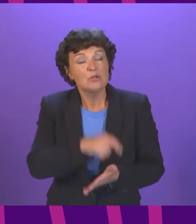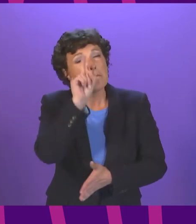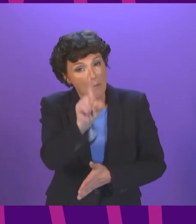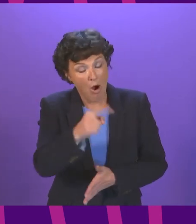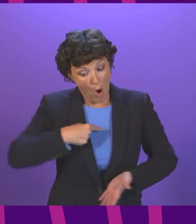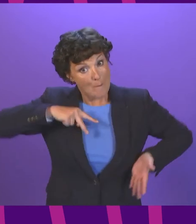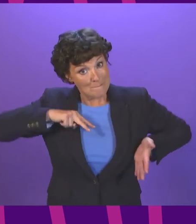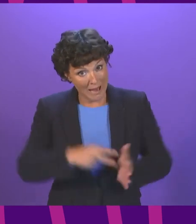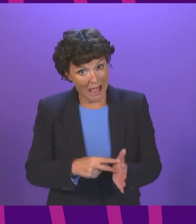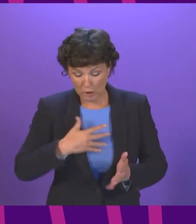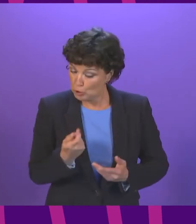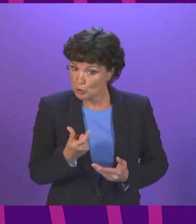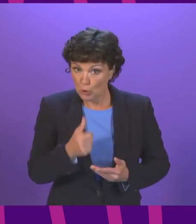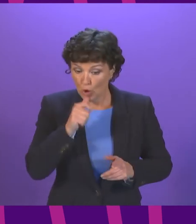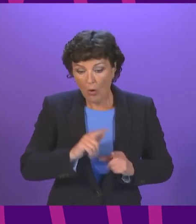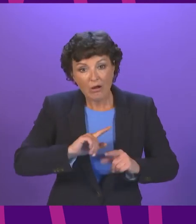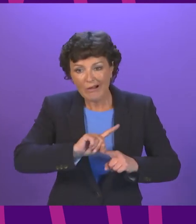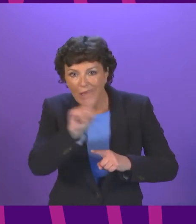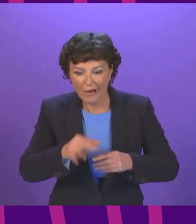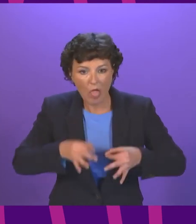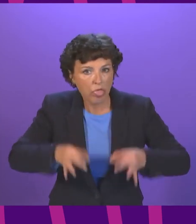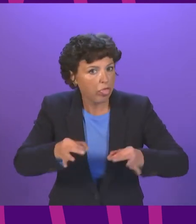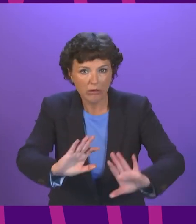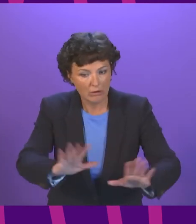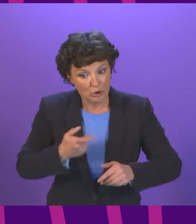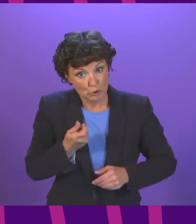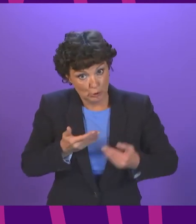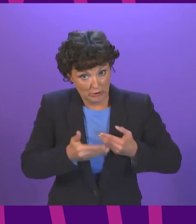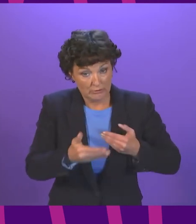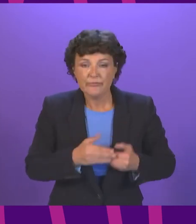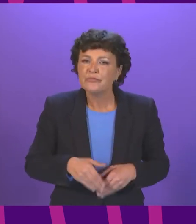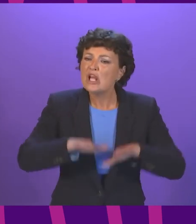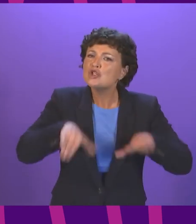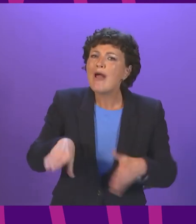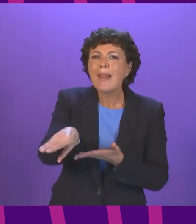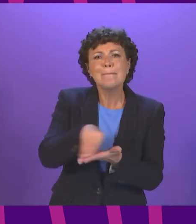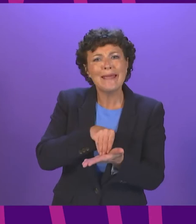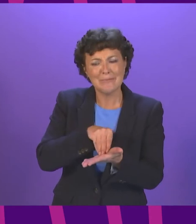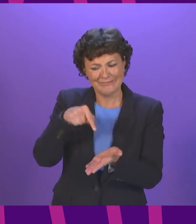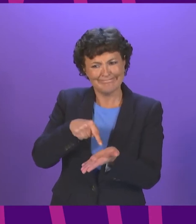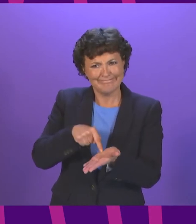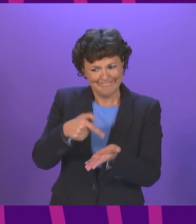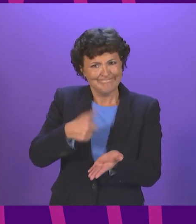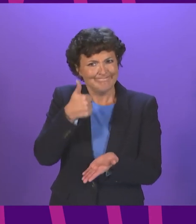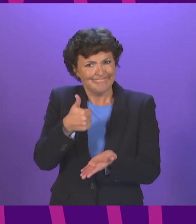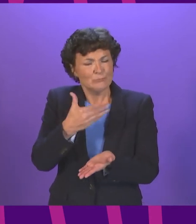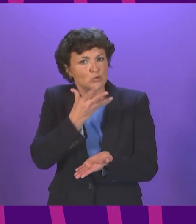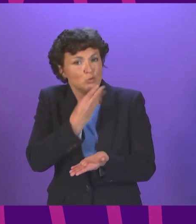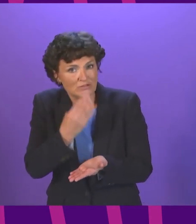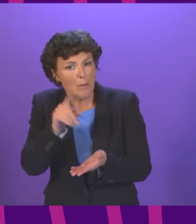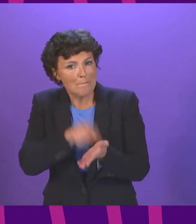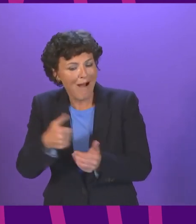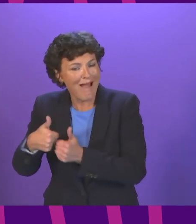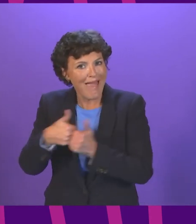rather than later The Scottish Child Payment sits, of course, alongside the wider support provided to families and communities